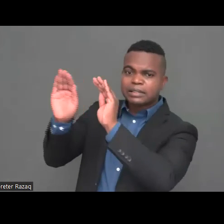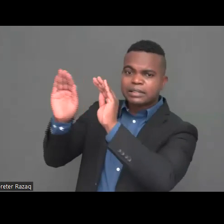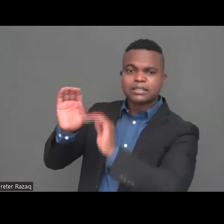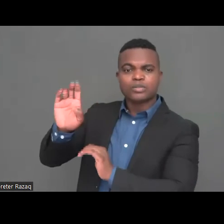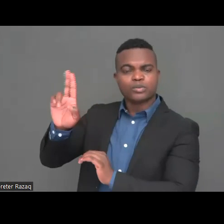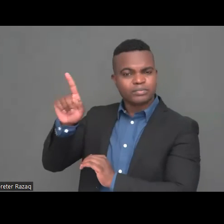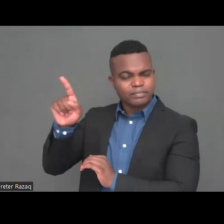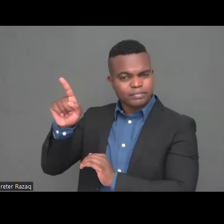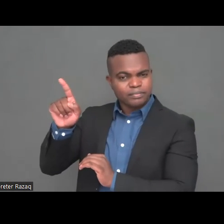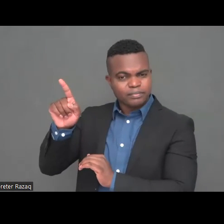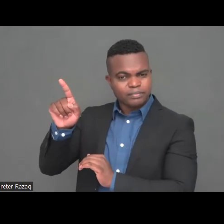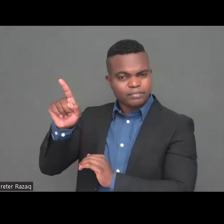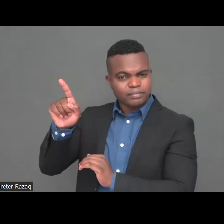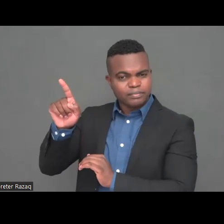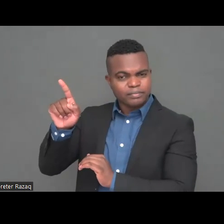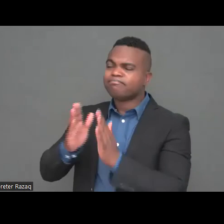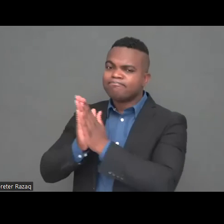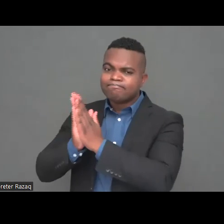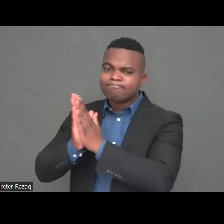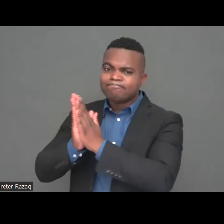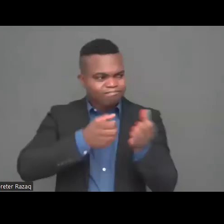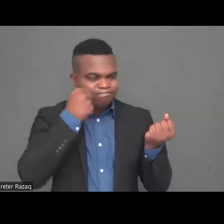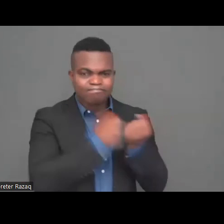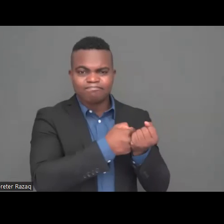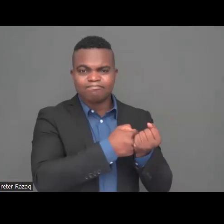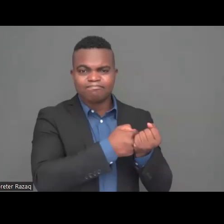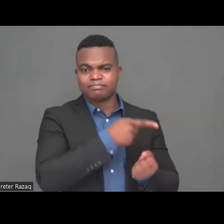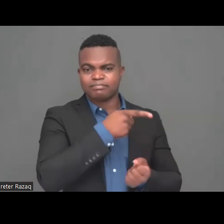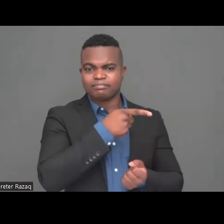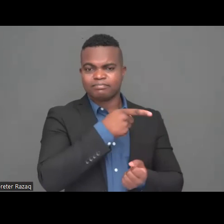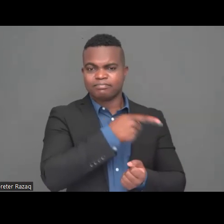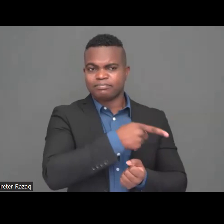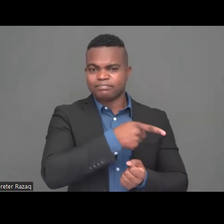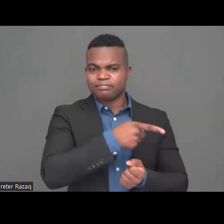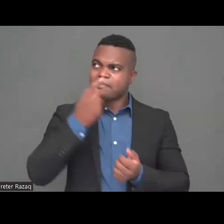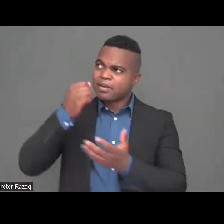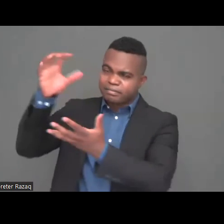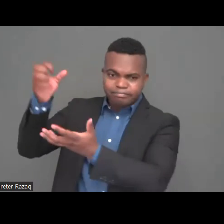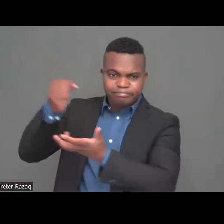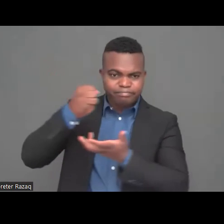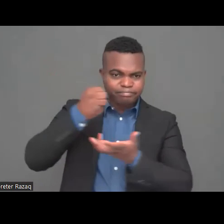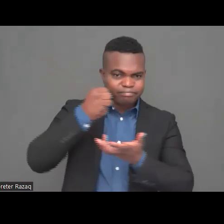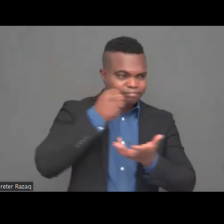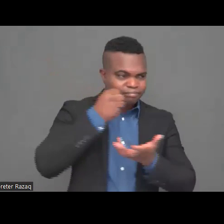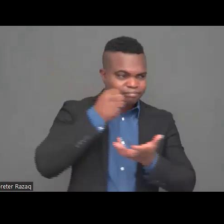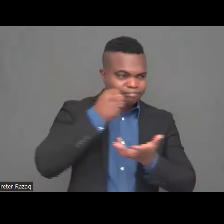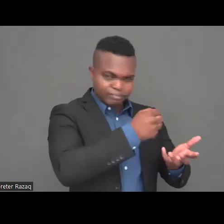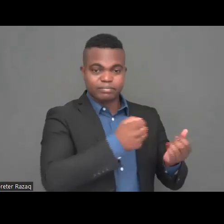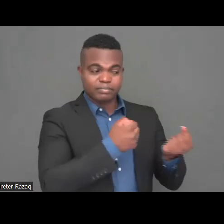support to persons with disabilities and their families specific